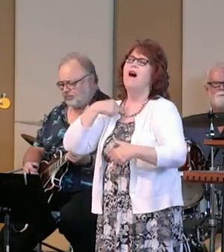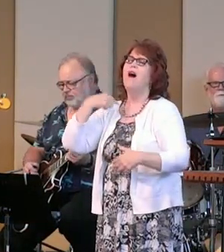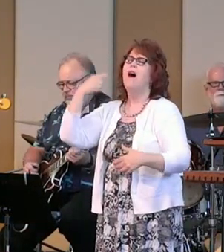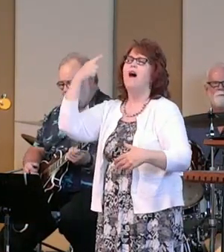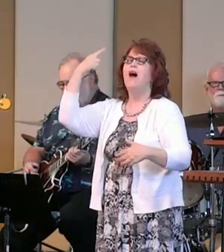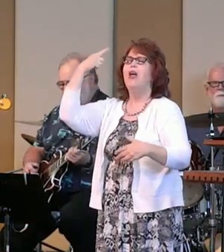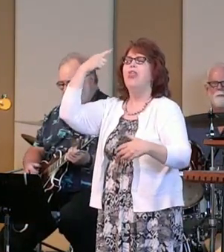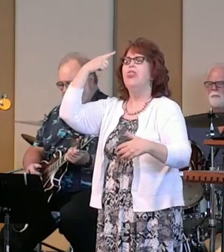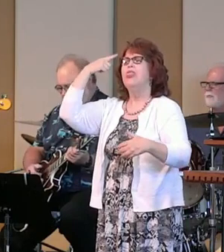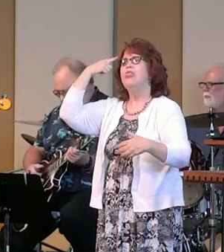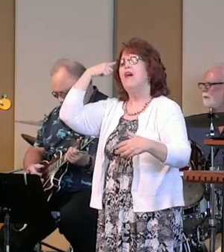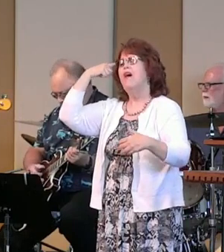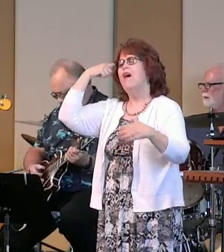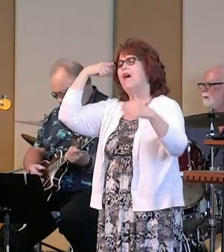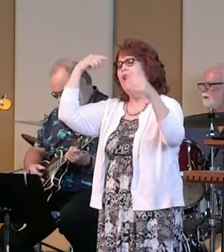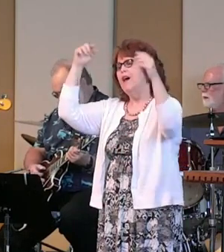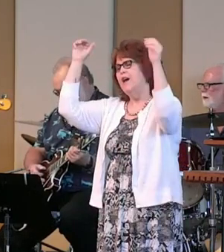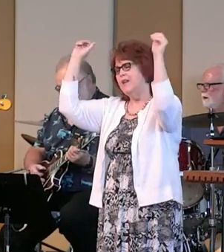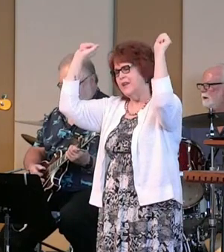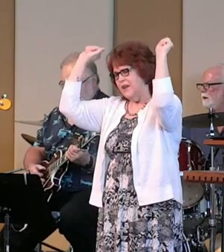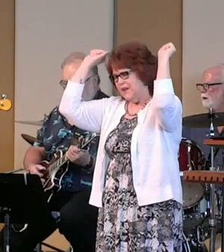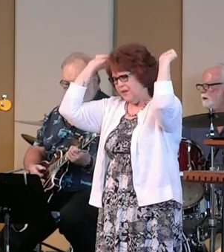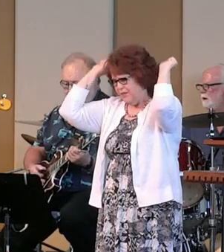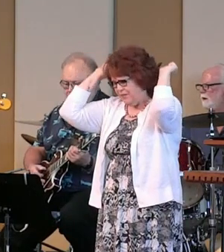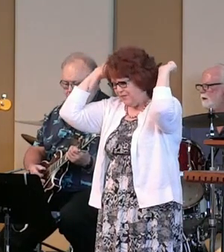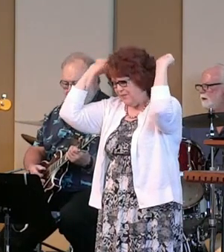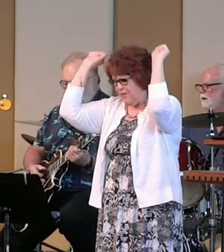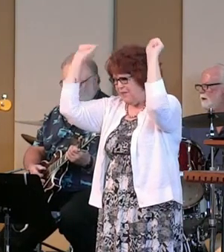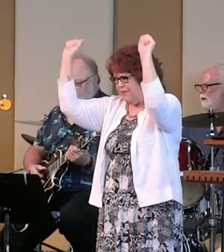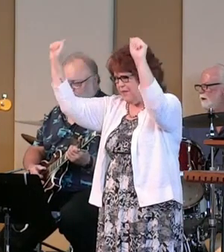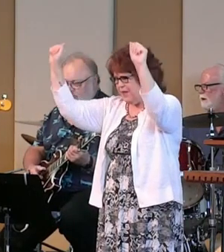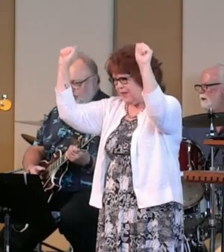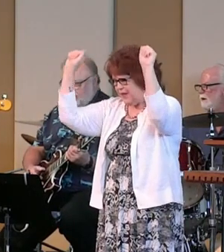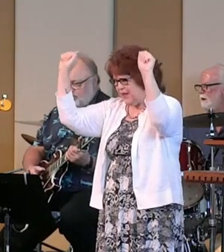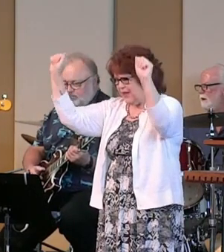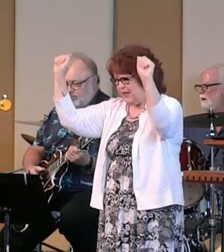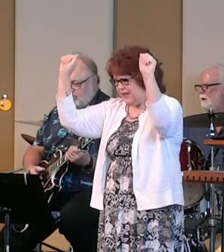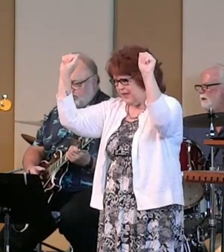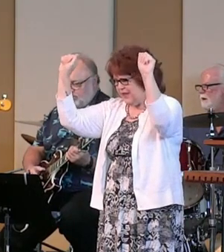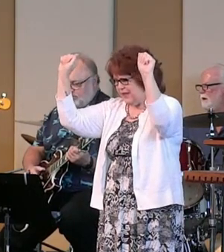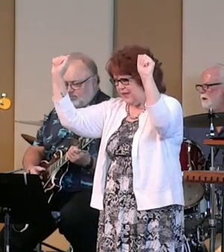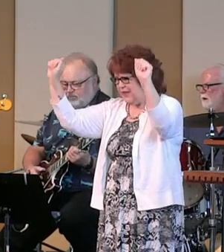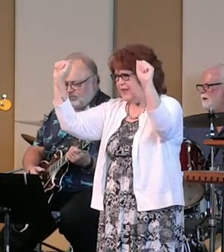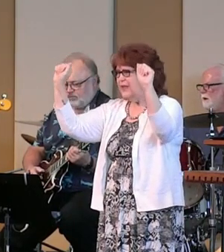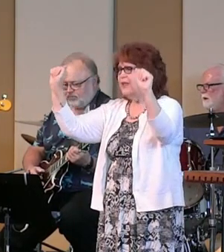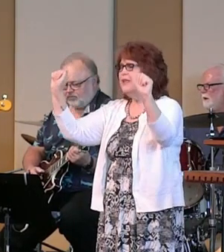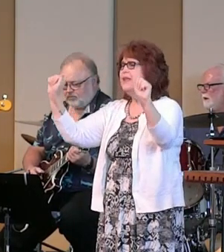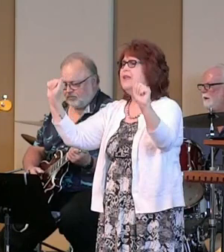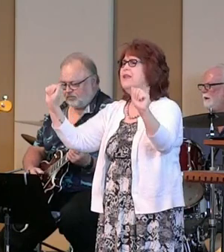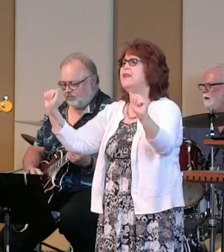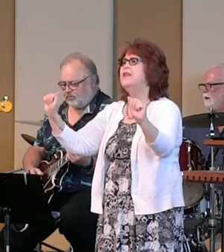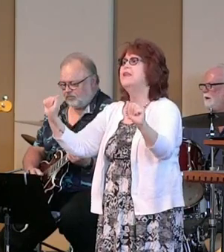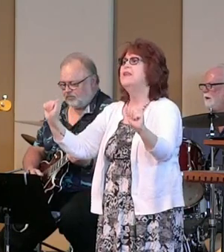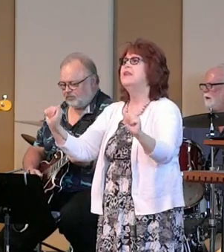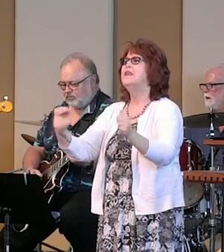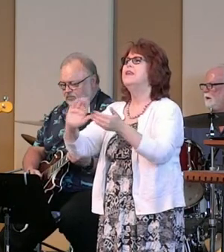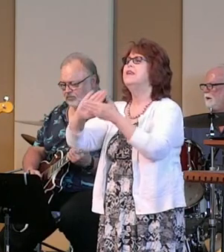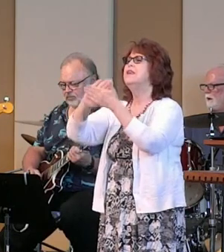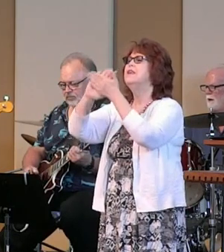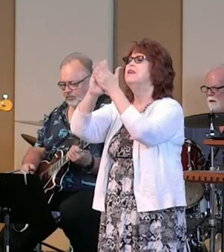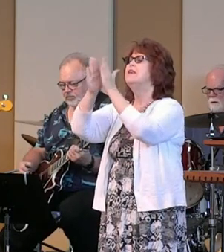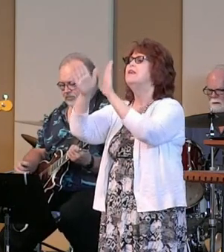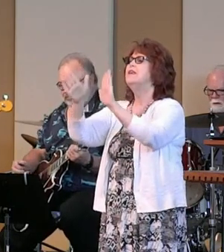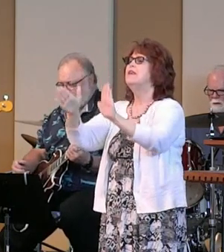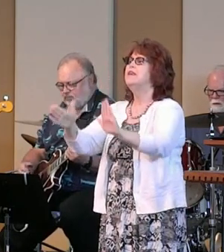I can be. You